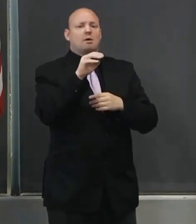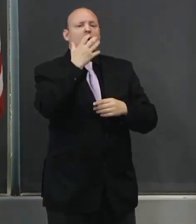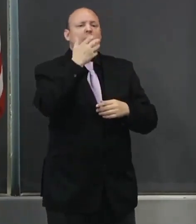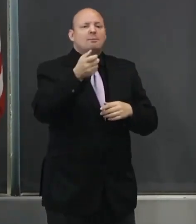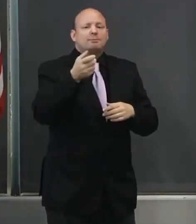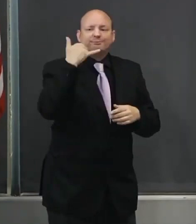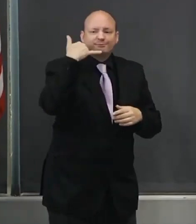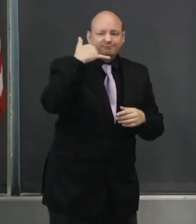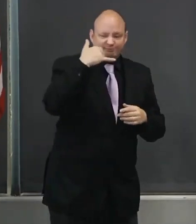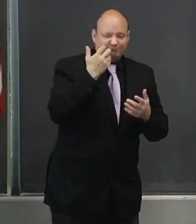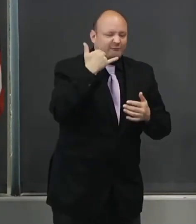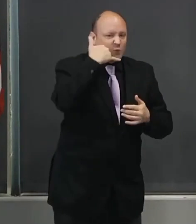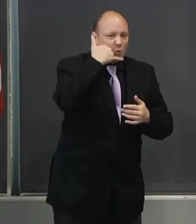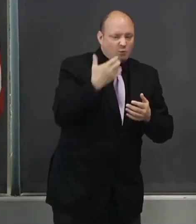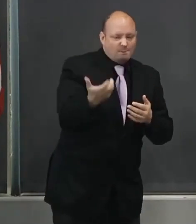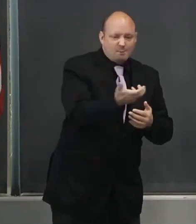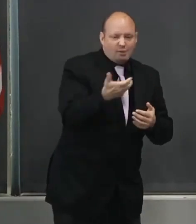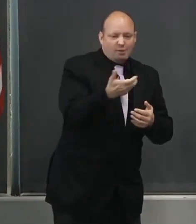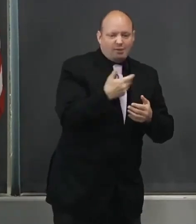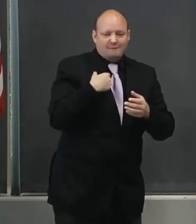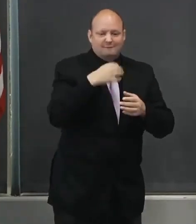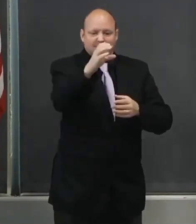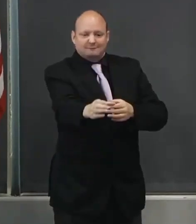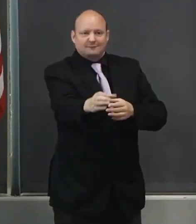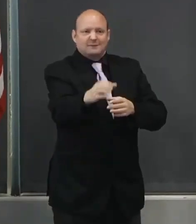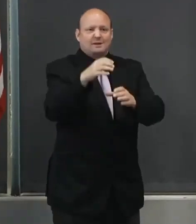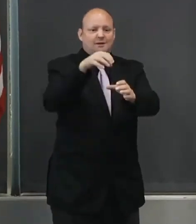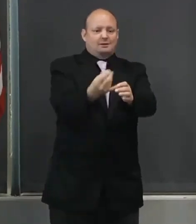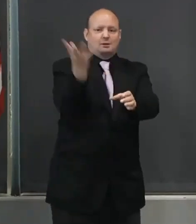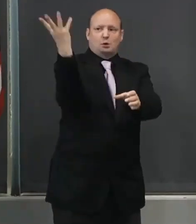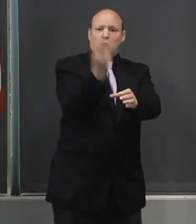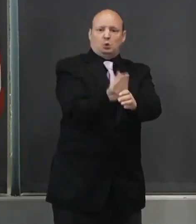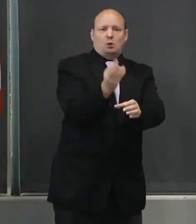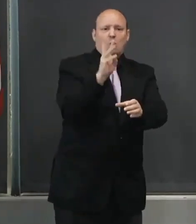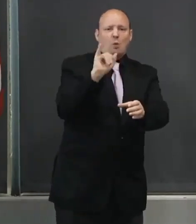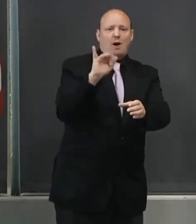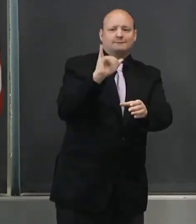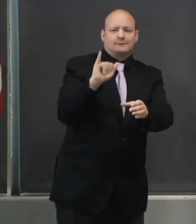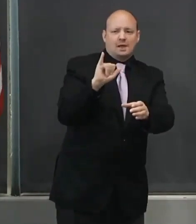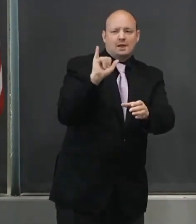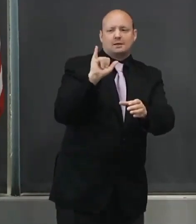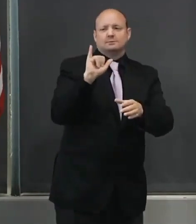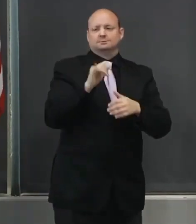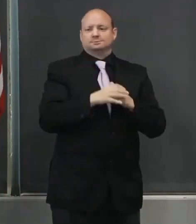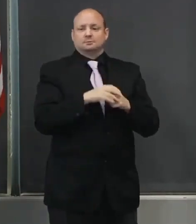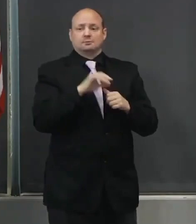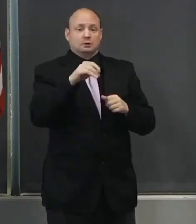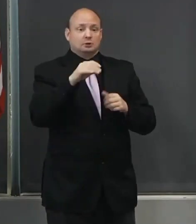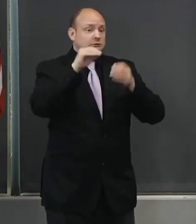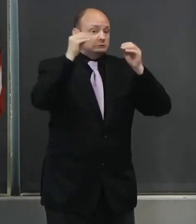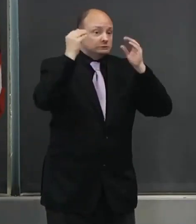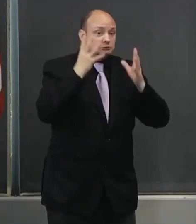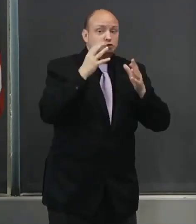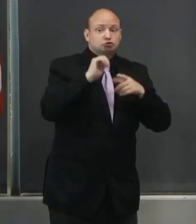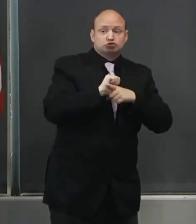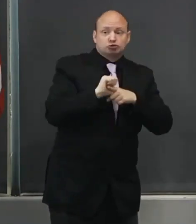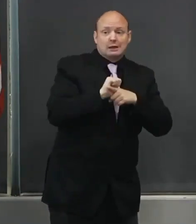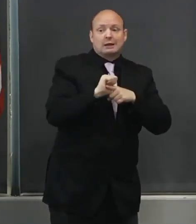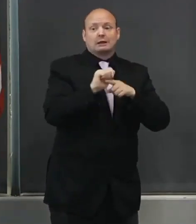curriculum, and teacher training. Oregonians, we can do this. We can rise to the challenge.